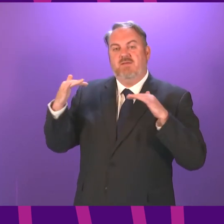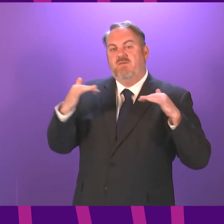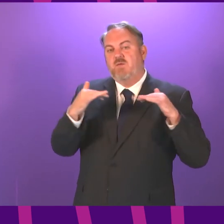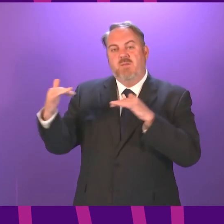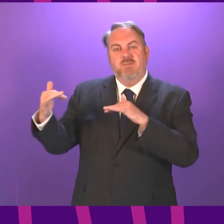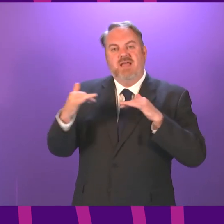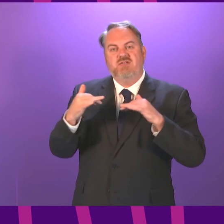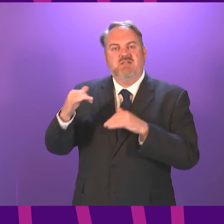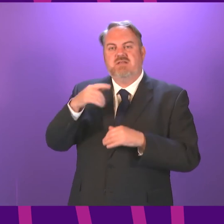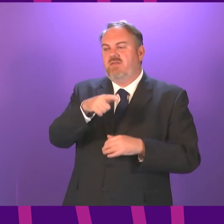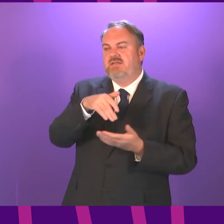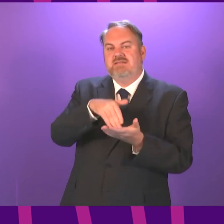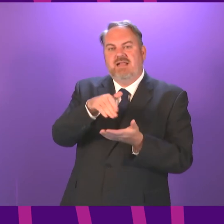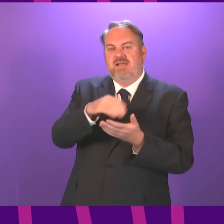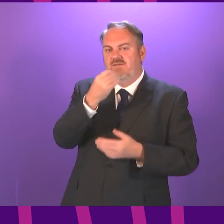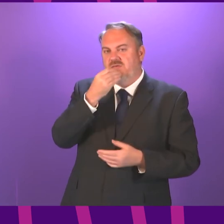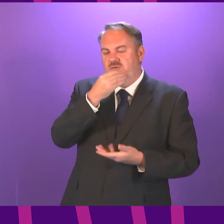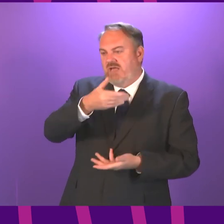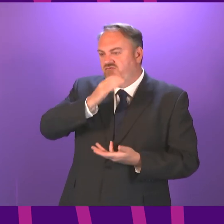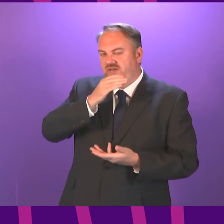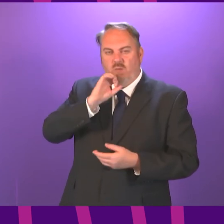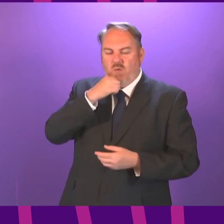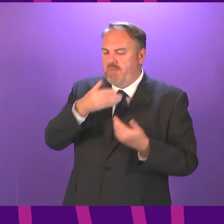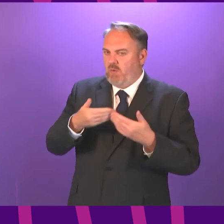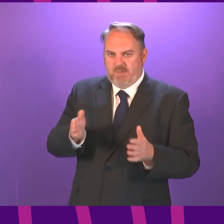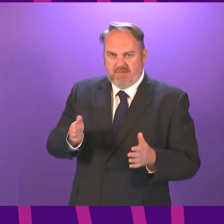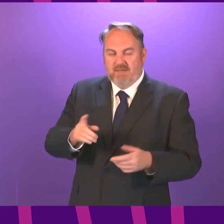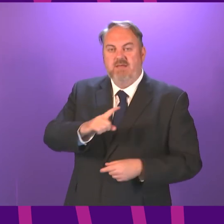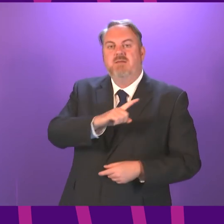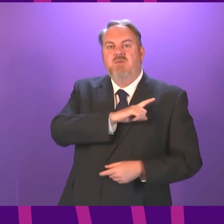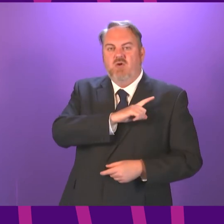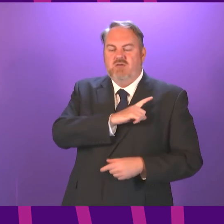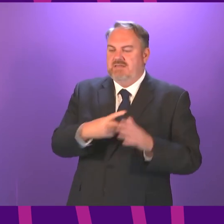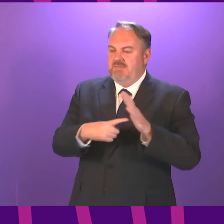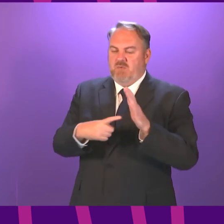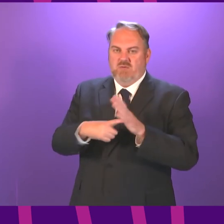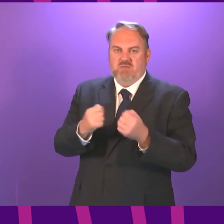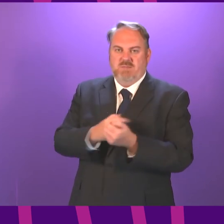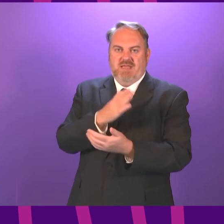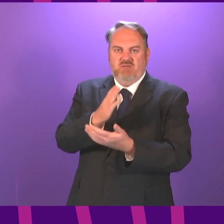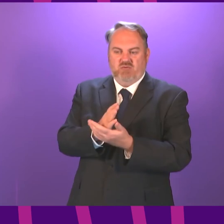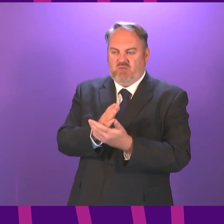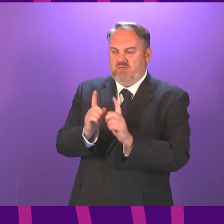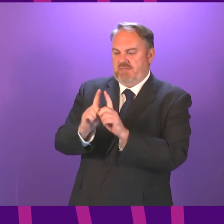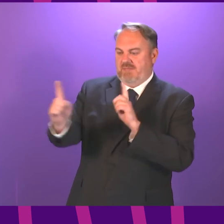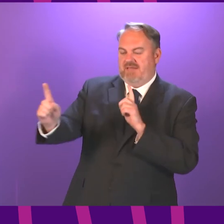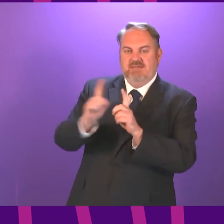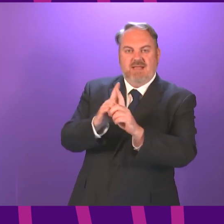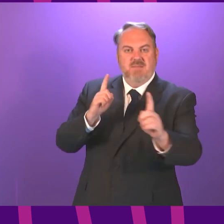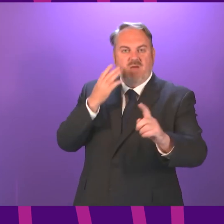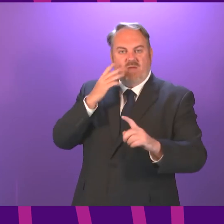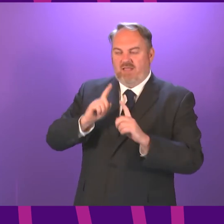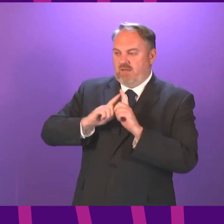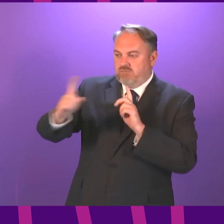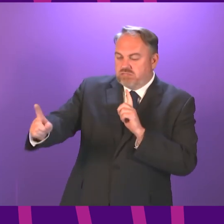of all of the mitigations that have had to be put in place that is to ensure that physical distancing is possible on concourses when people are moving